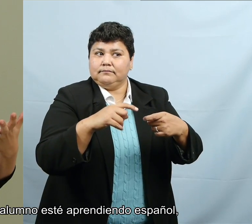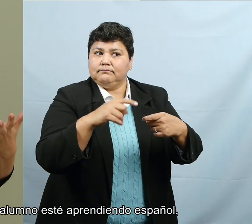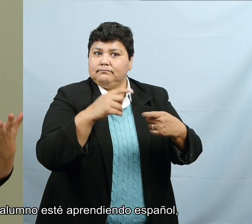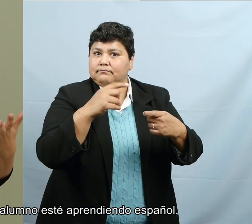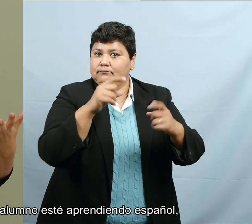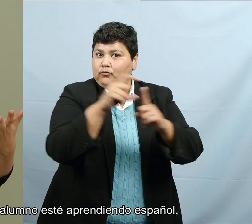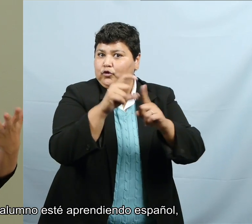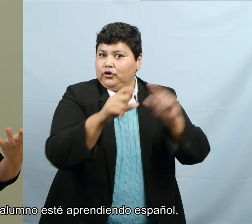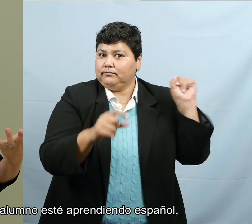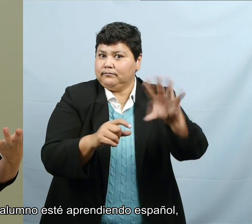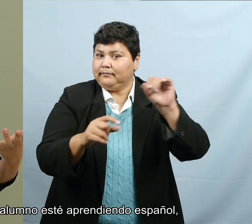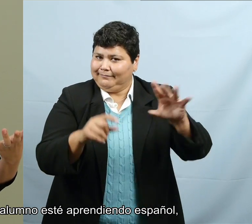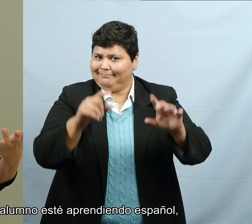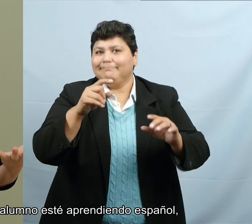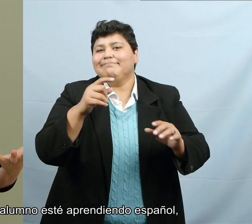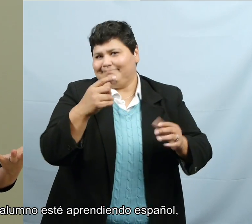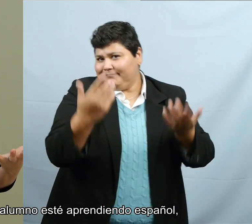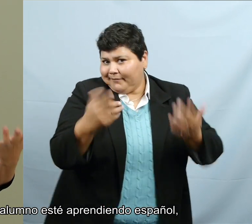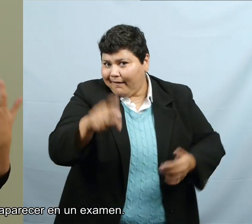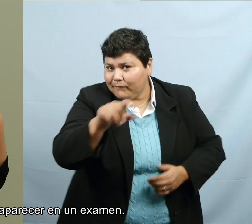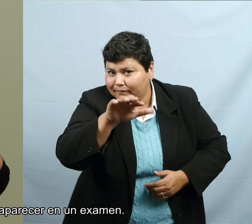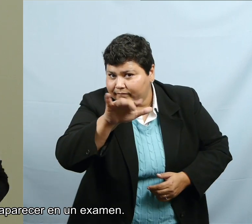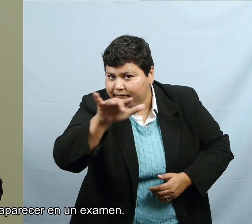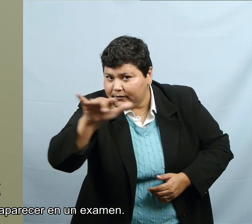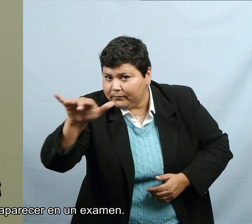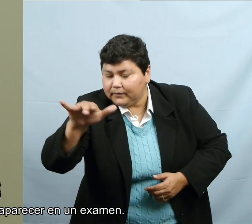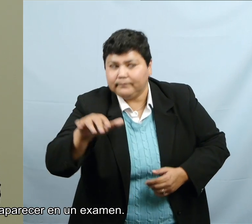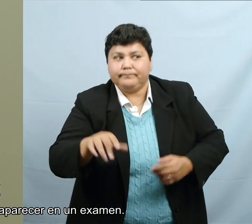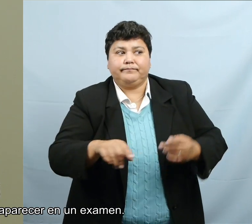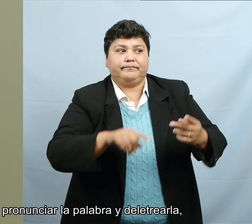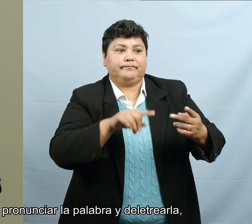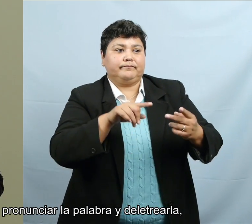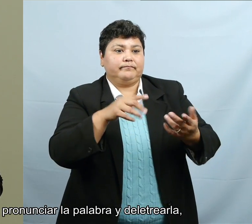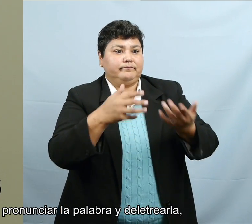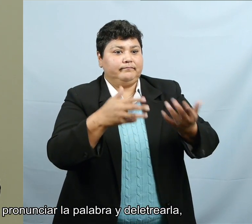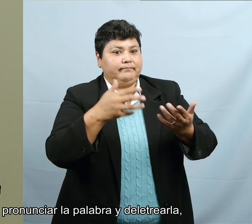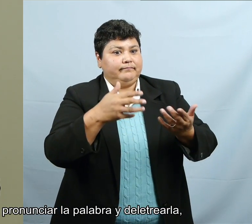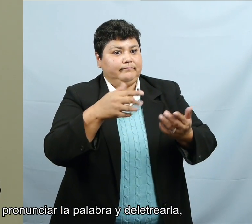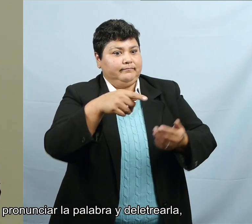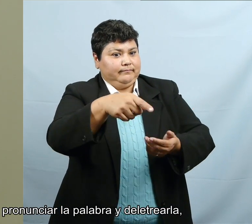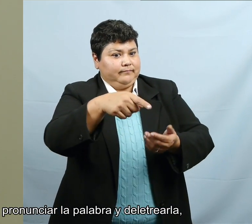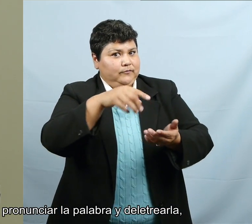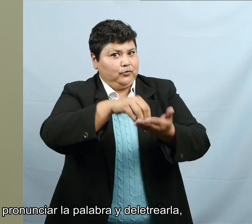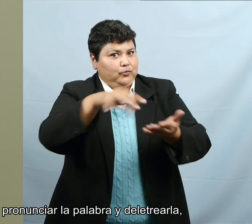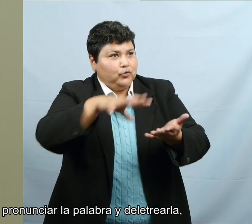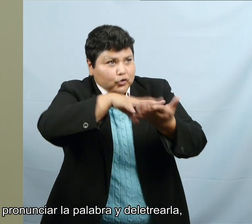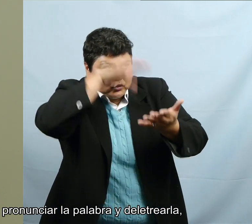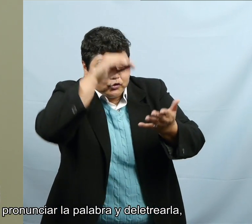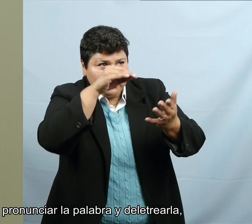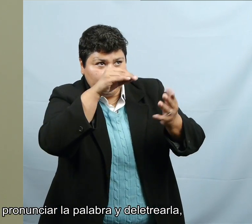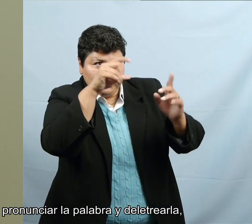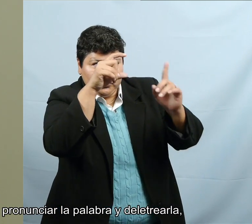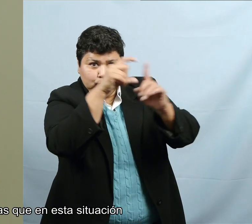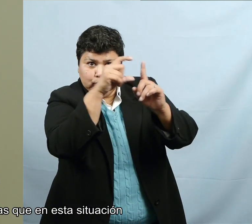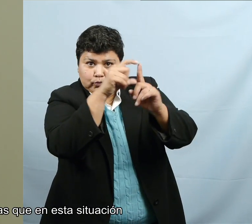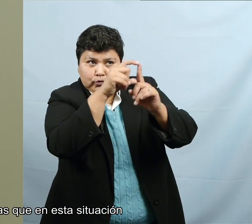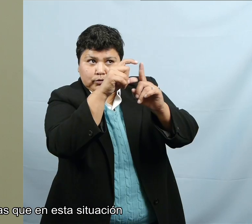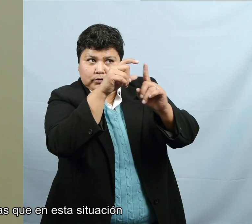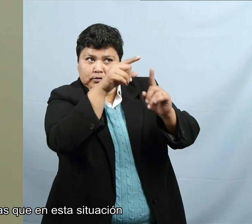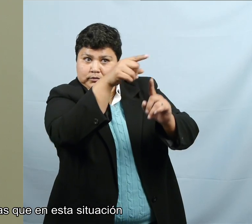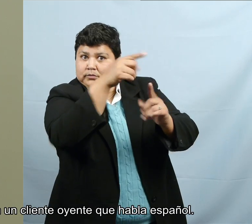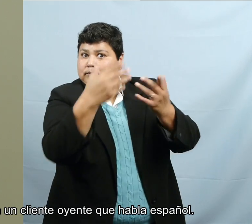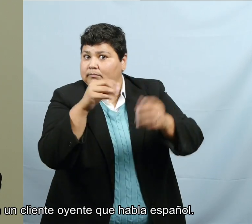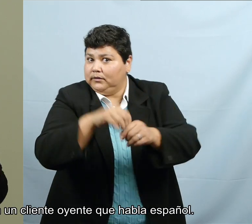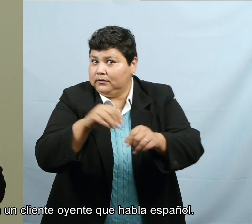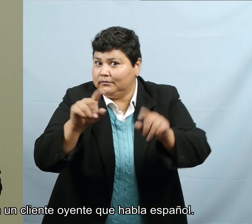student might be, you know, learning the Spanish. It might be on a test. So I need to speak the word and spell the word. Whereas in this